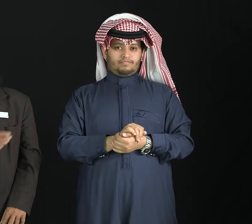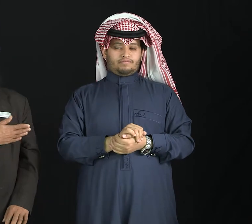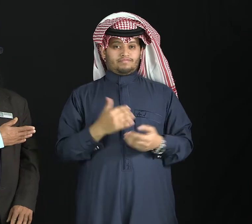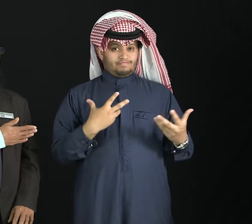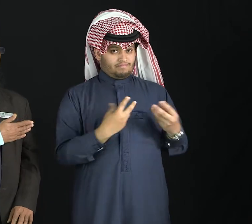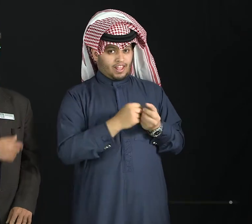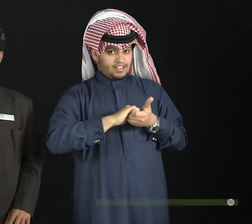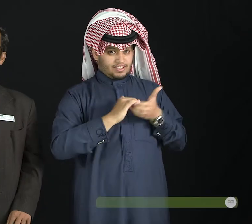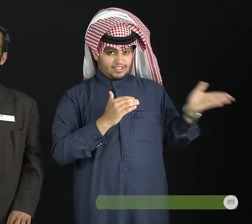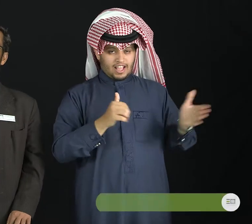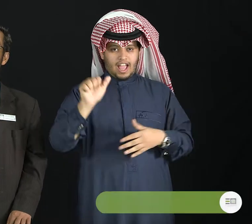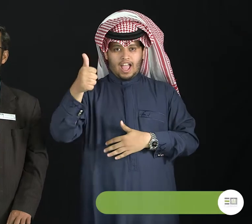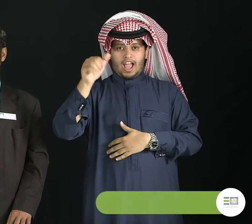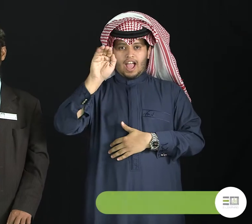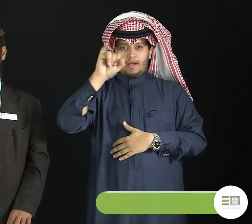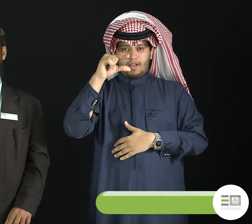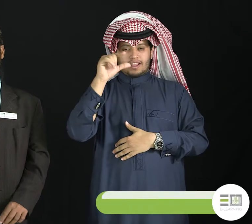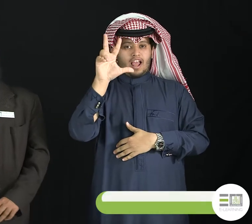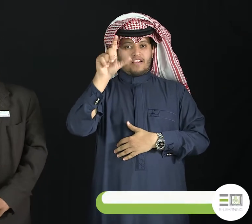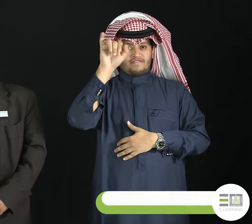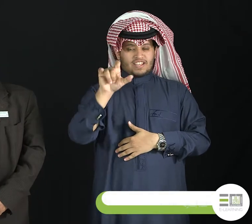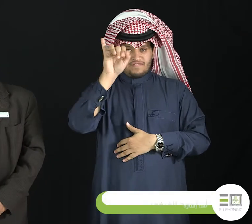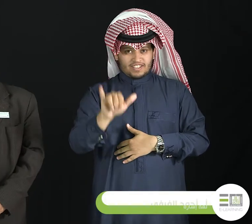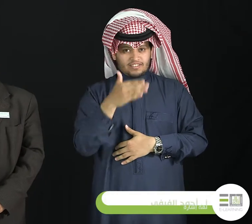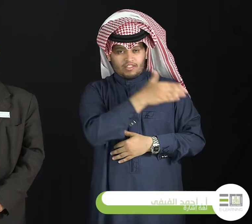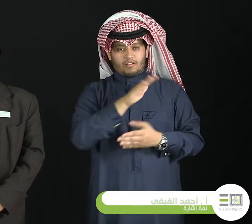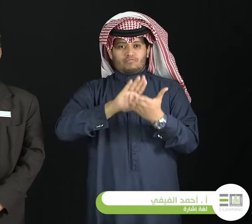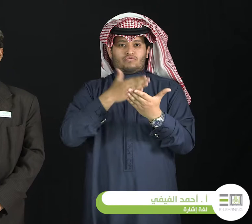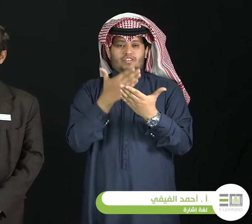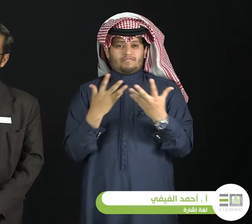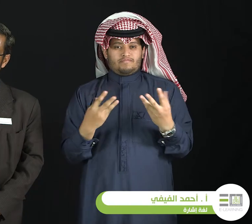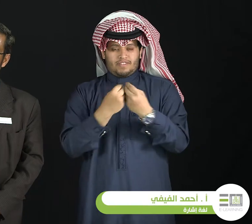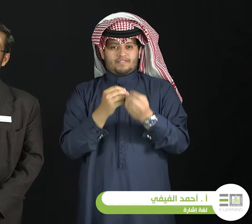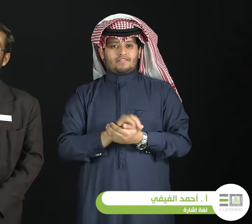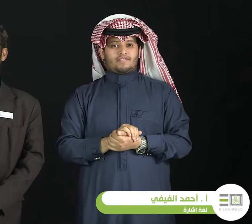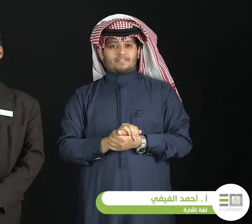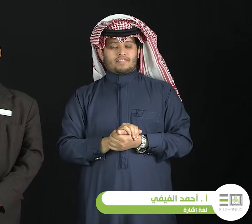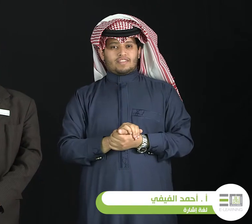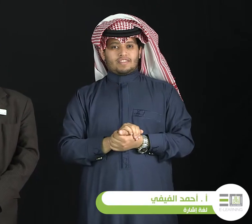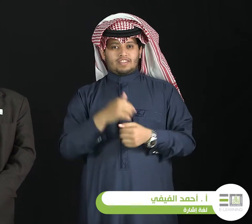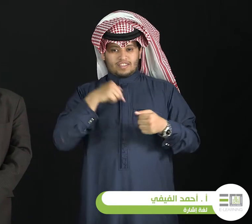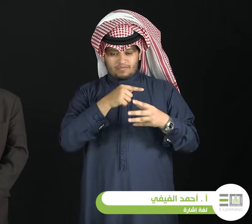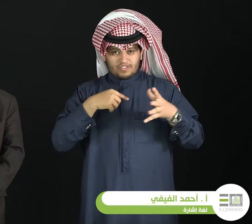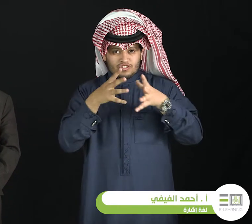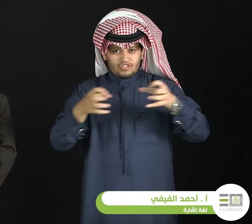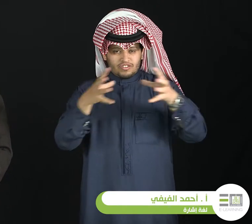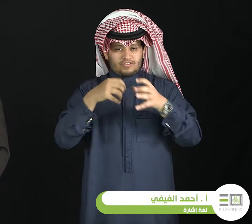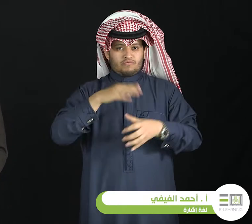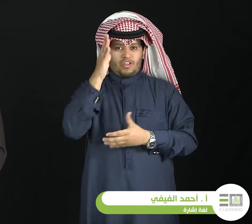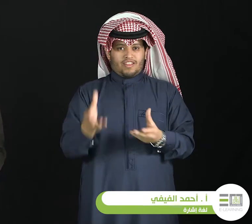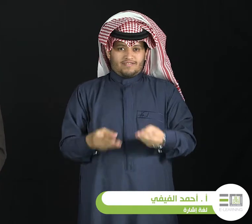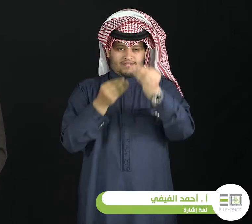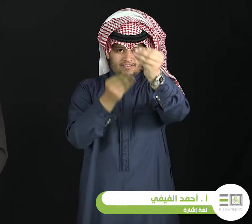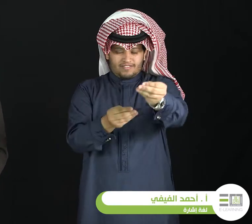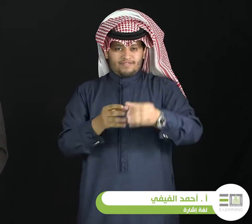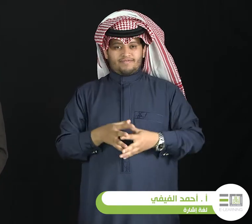My friend Ahmed Alfifi will help you. I hope you will enjoy my online